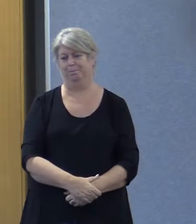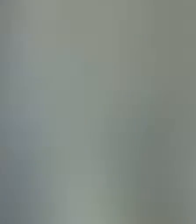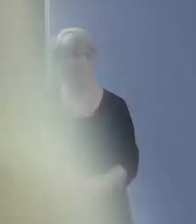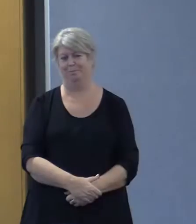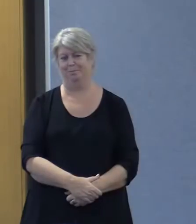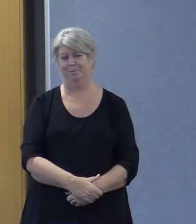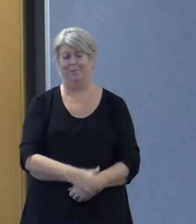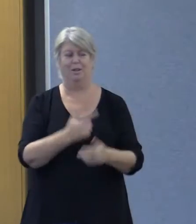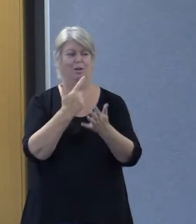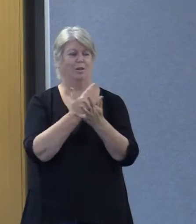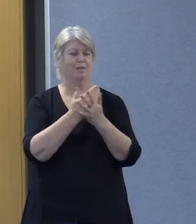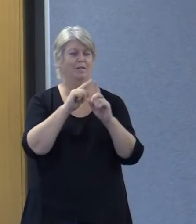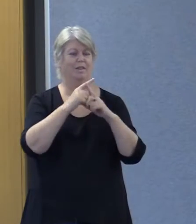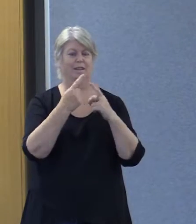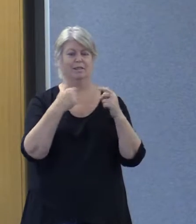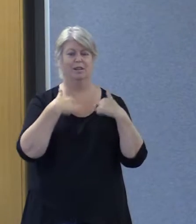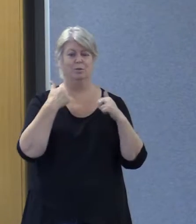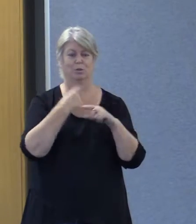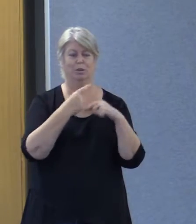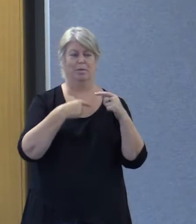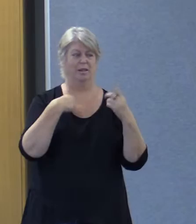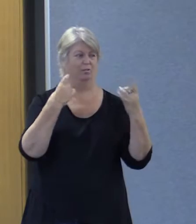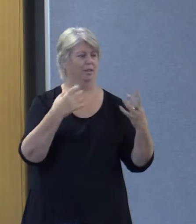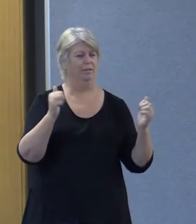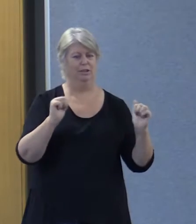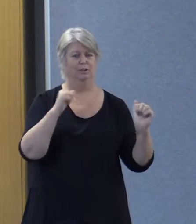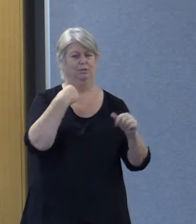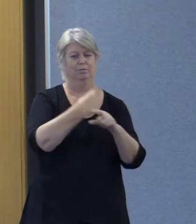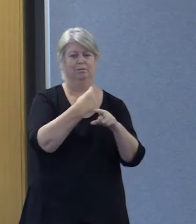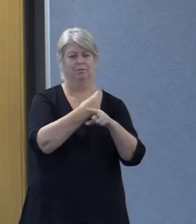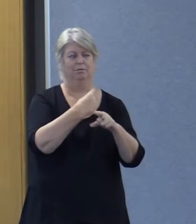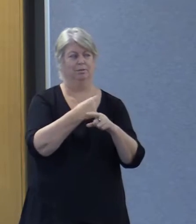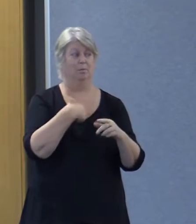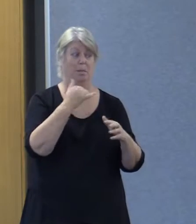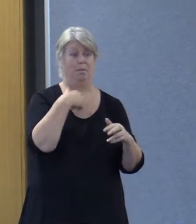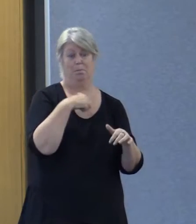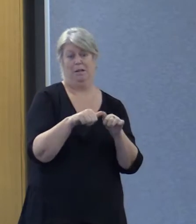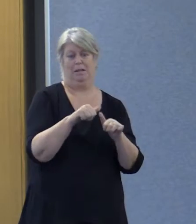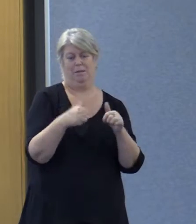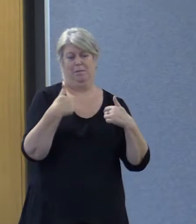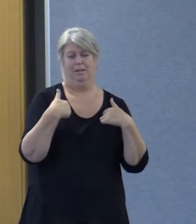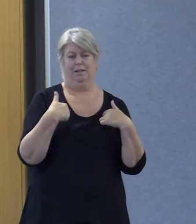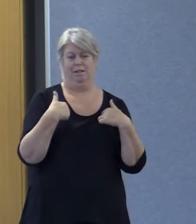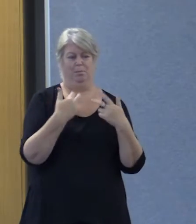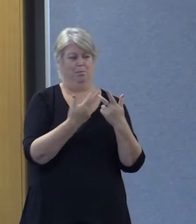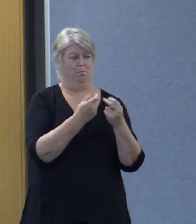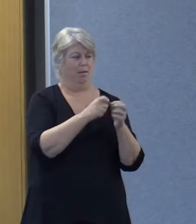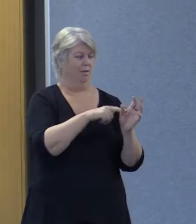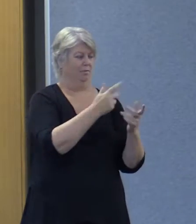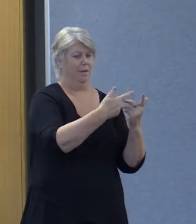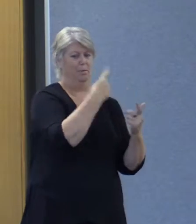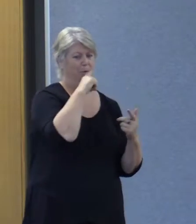Much of what I was going to talk about today has already been said and perhaps better by some others